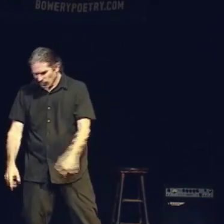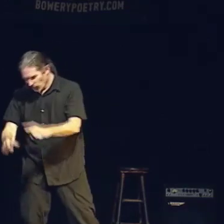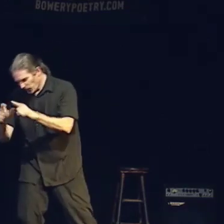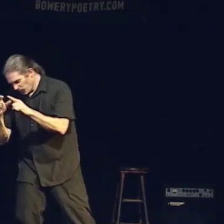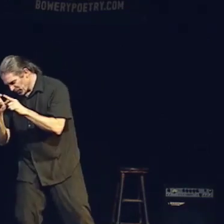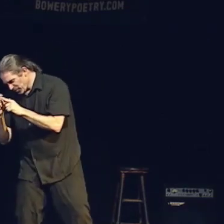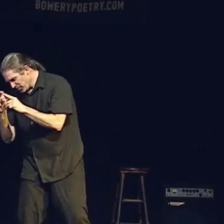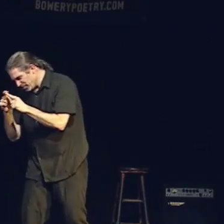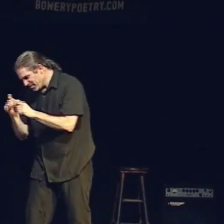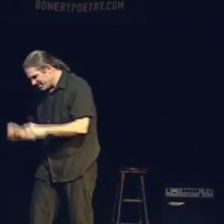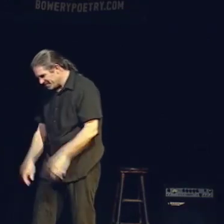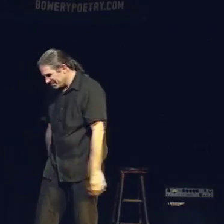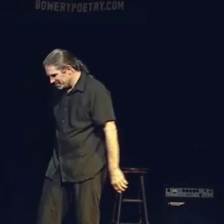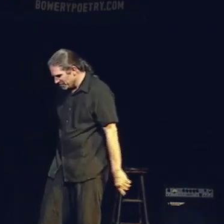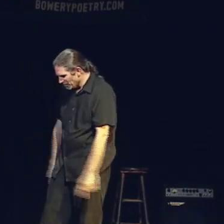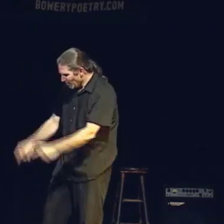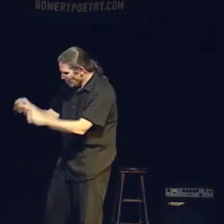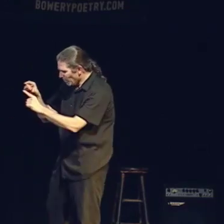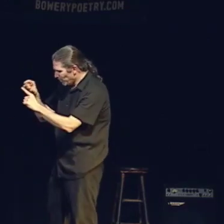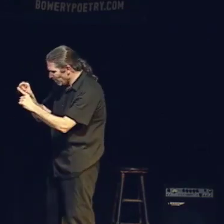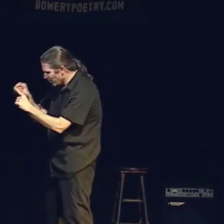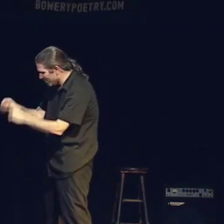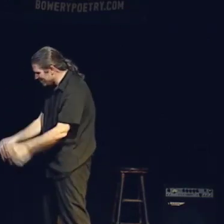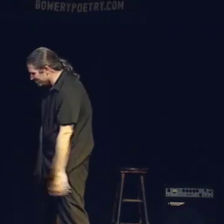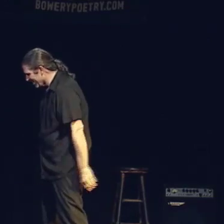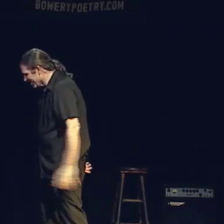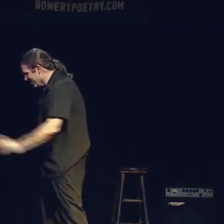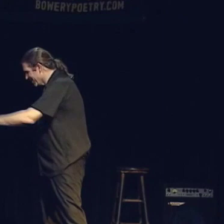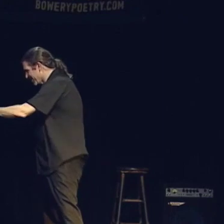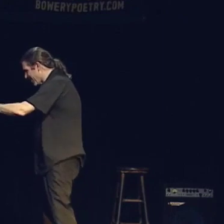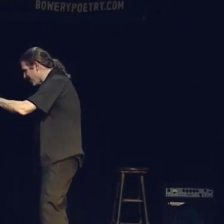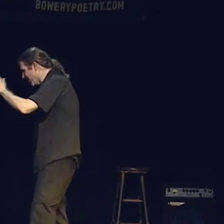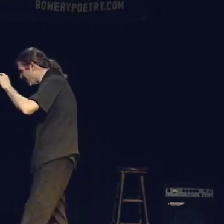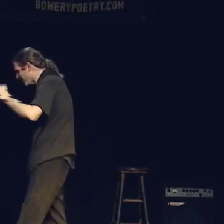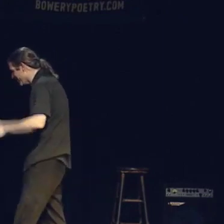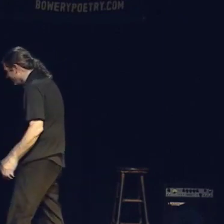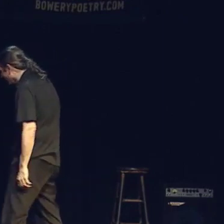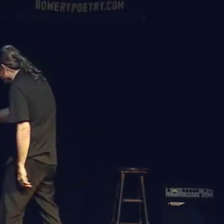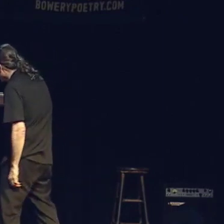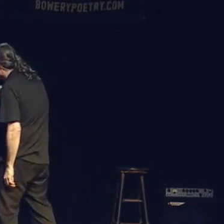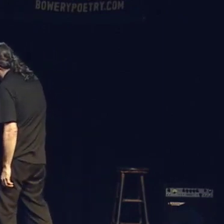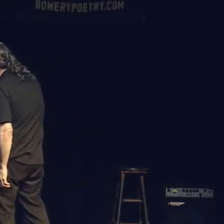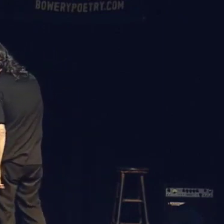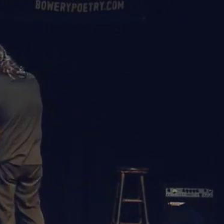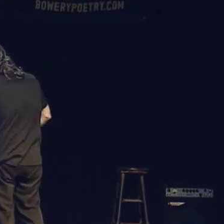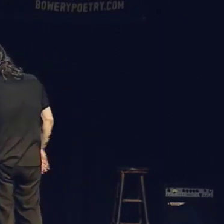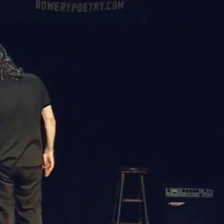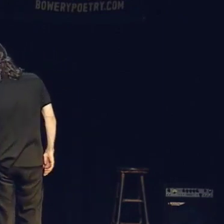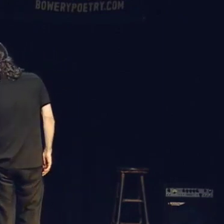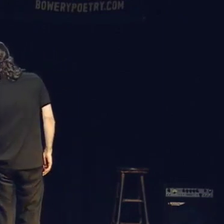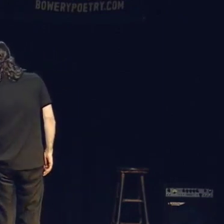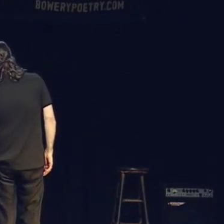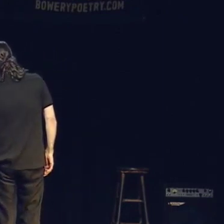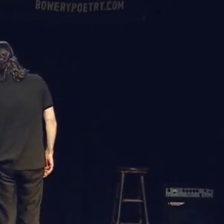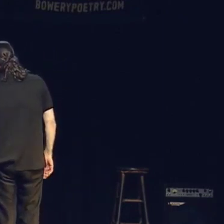Words. And he carries. And he carries off the gold. He carries off the gold.